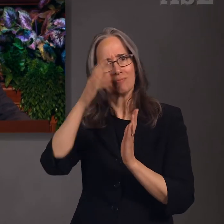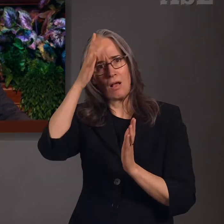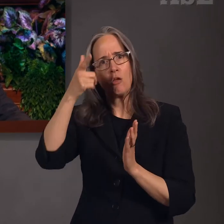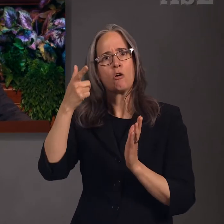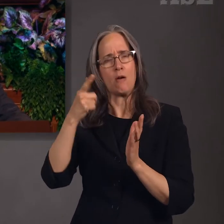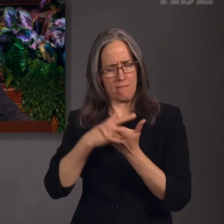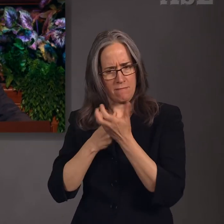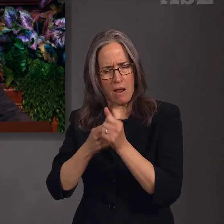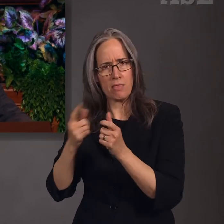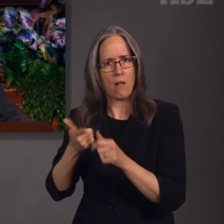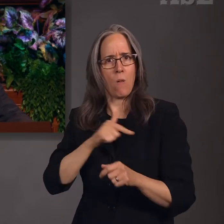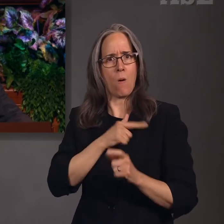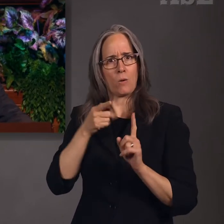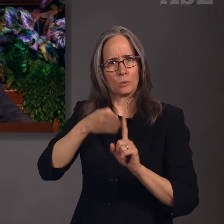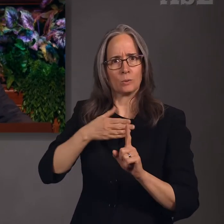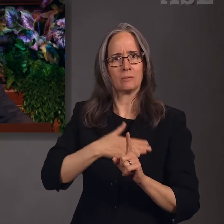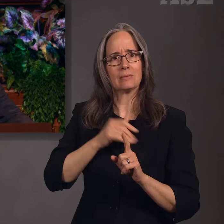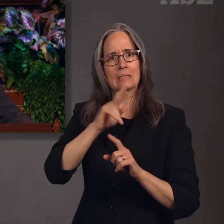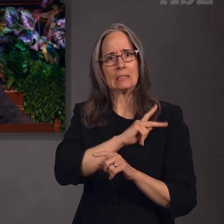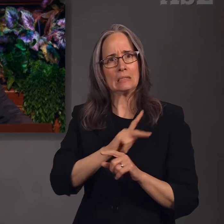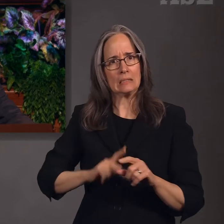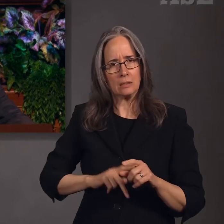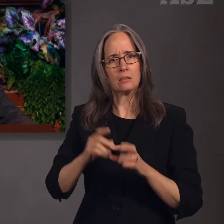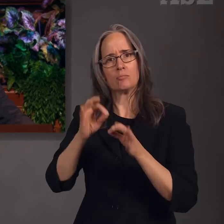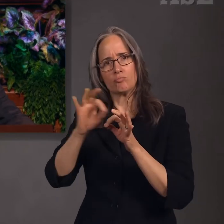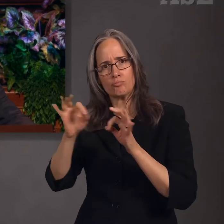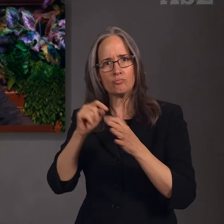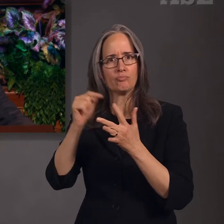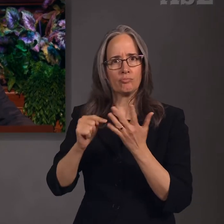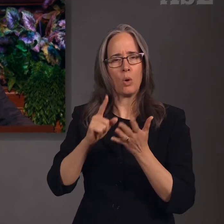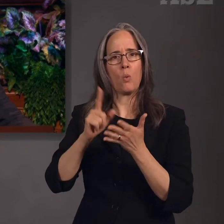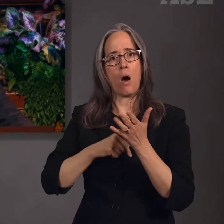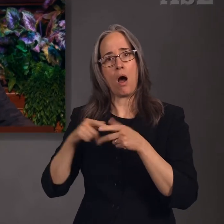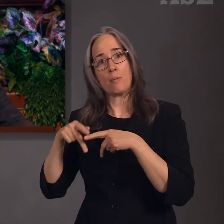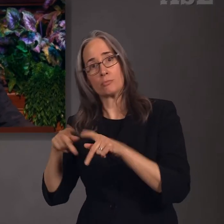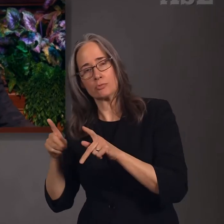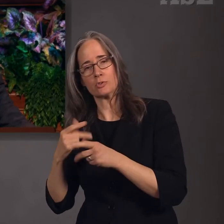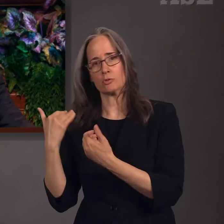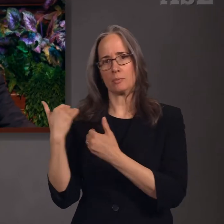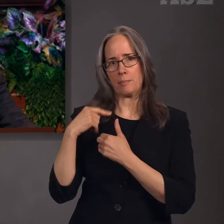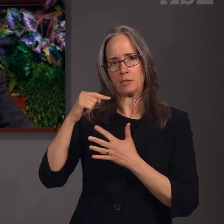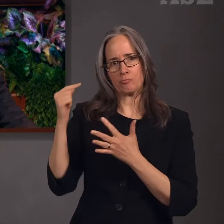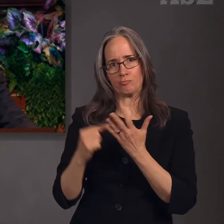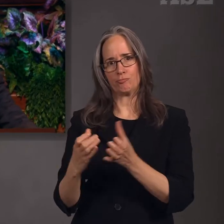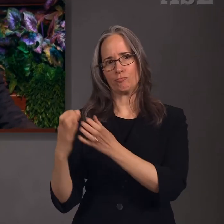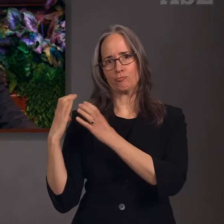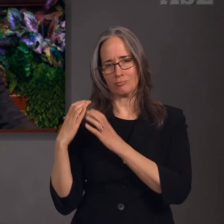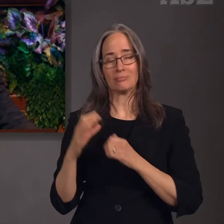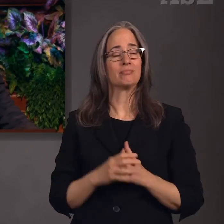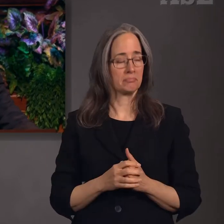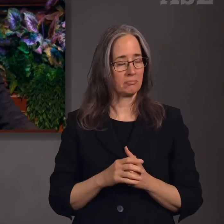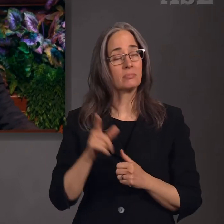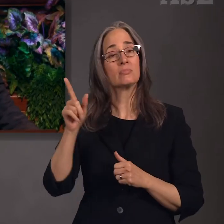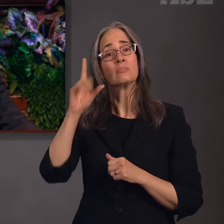responsibilities the king had in store for him. The prince was given liberty to choose